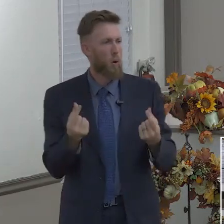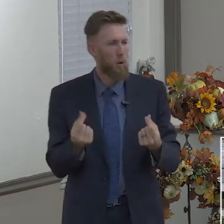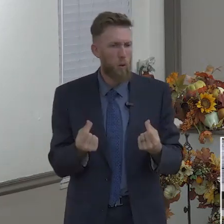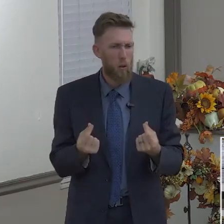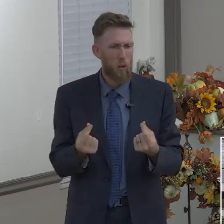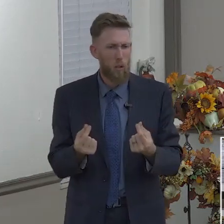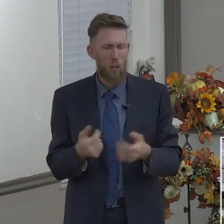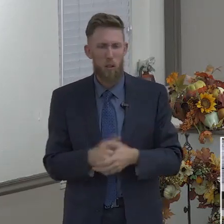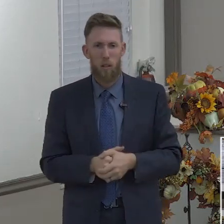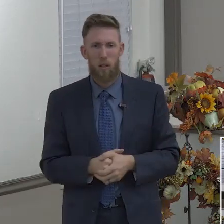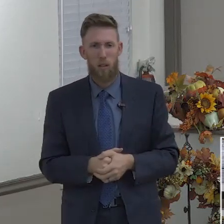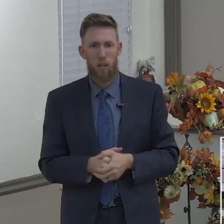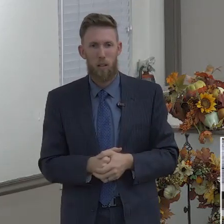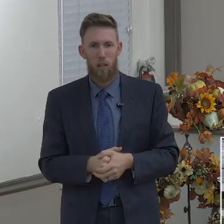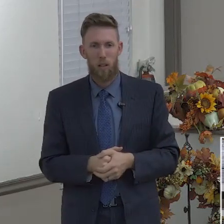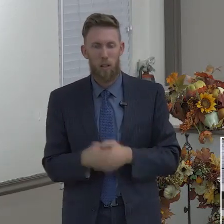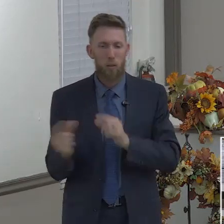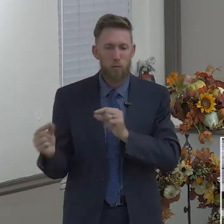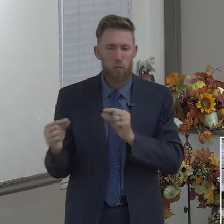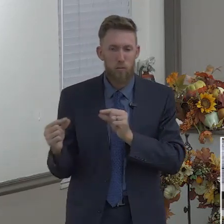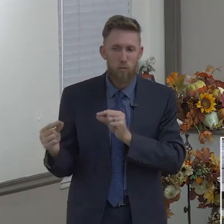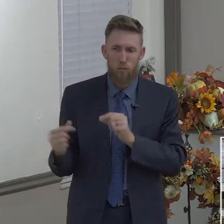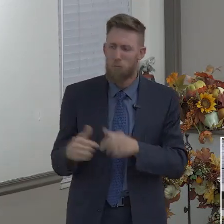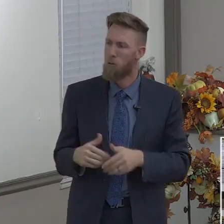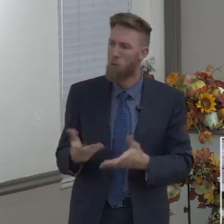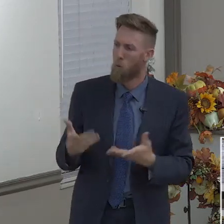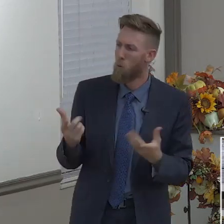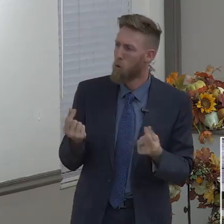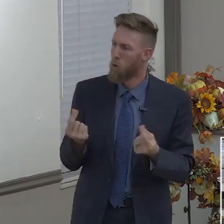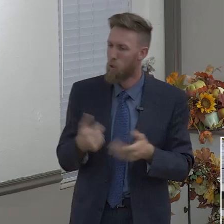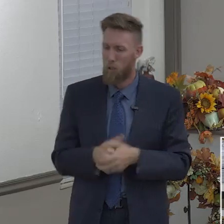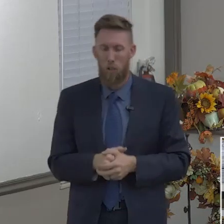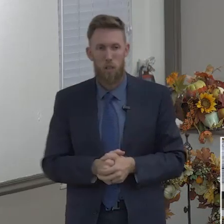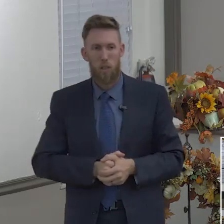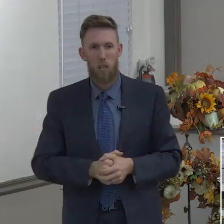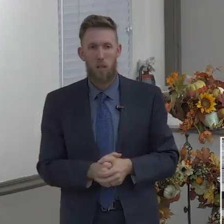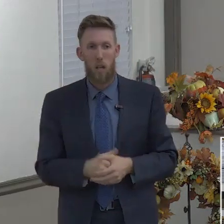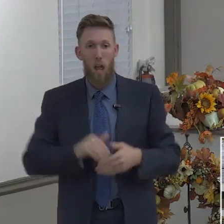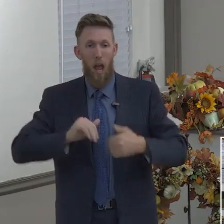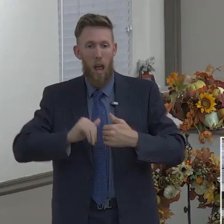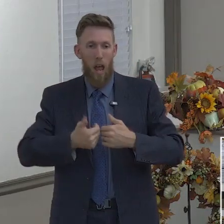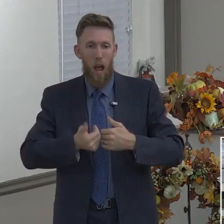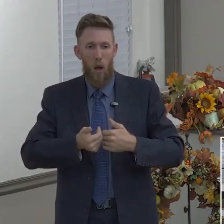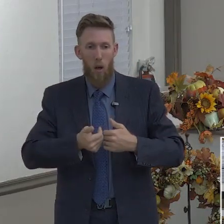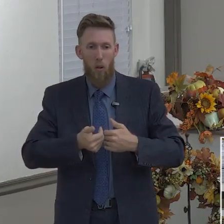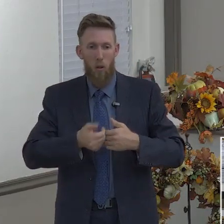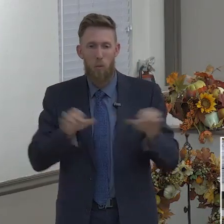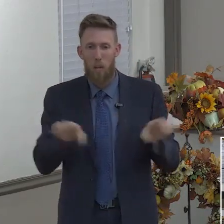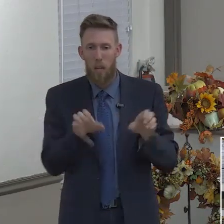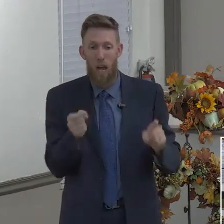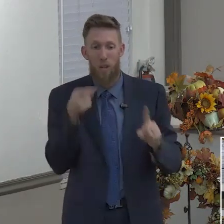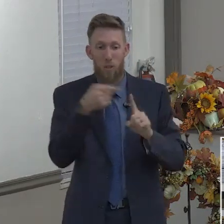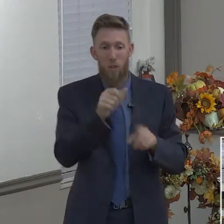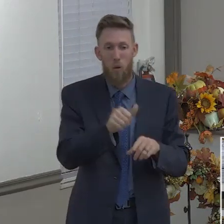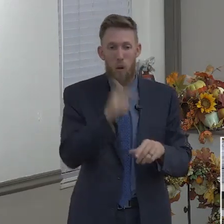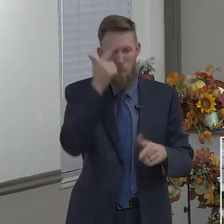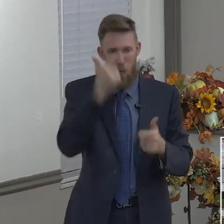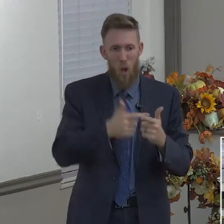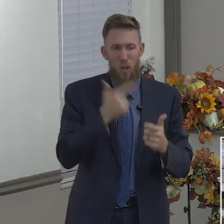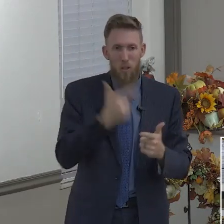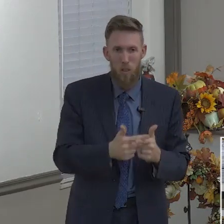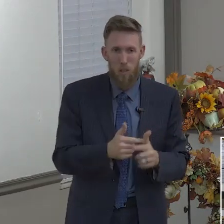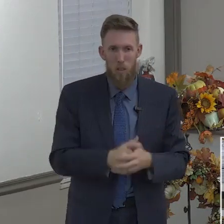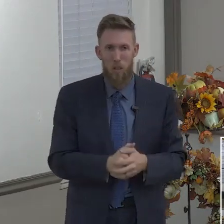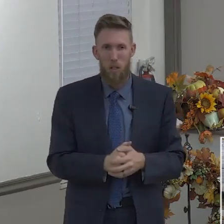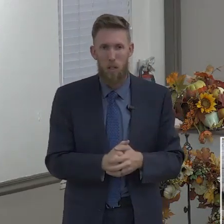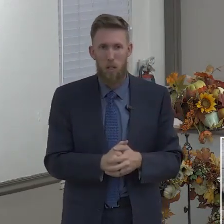Brotherly kindness. How do we treat our fellow brothers and sisters in Christ? Do we treat them with brotherly kindness? The Bible says,